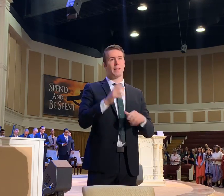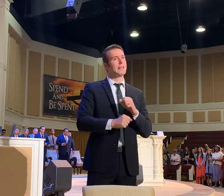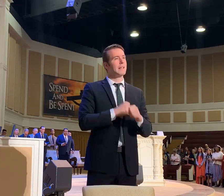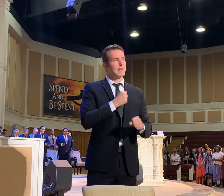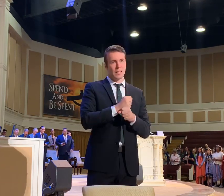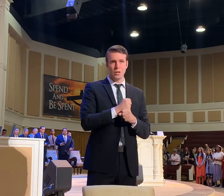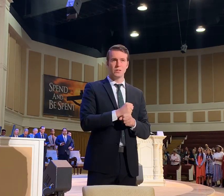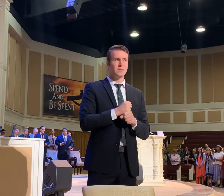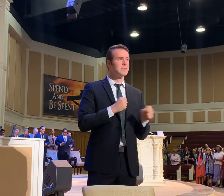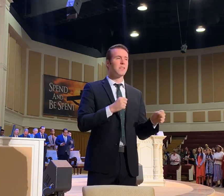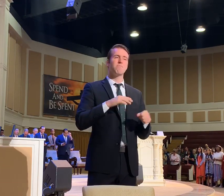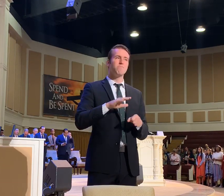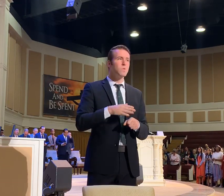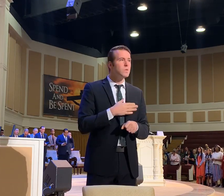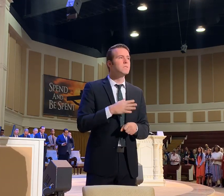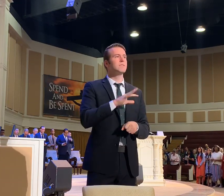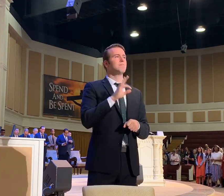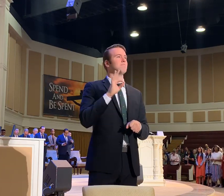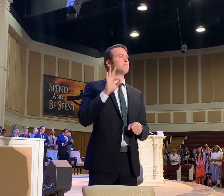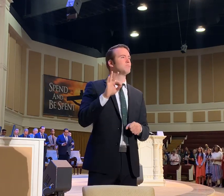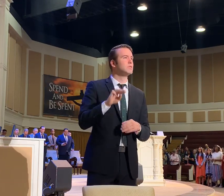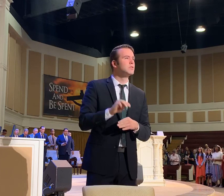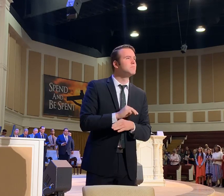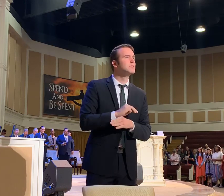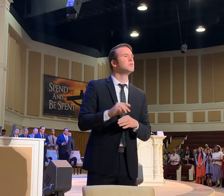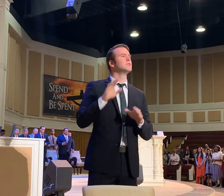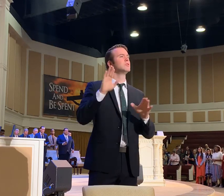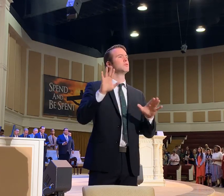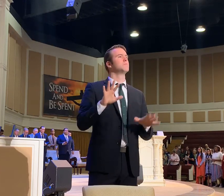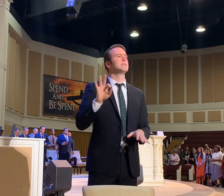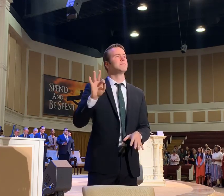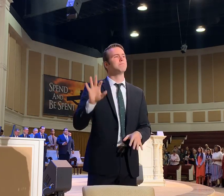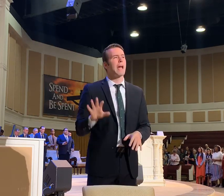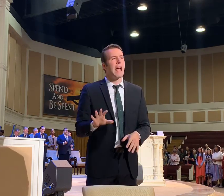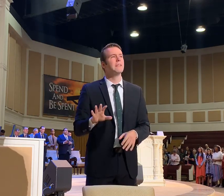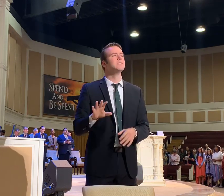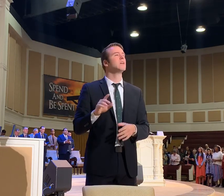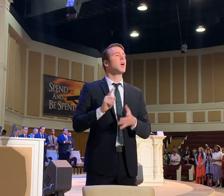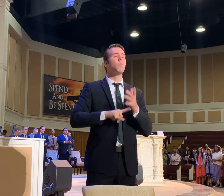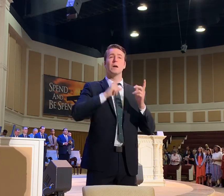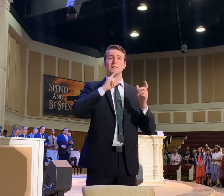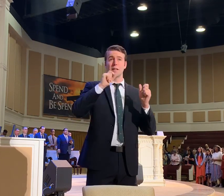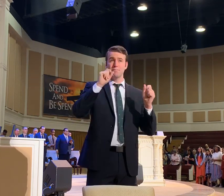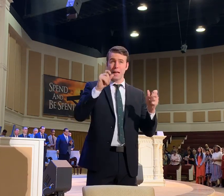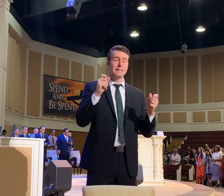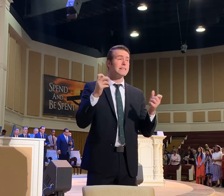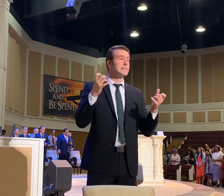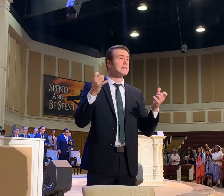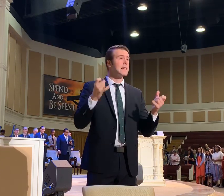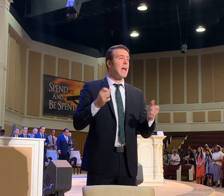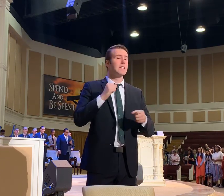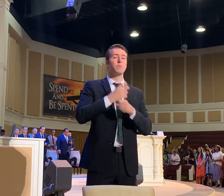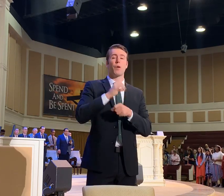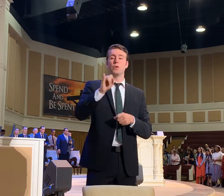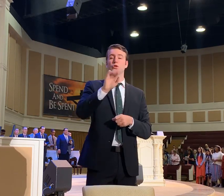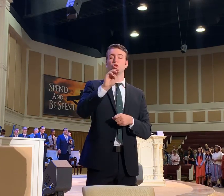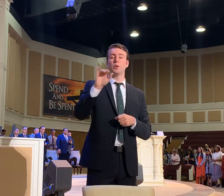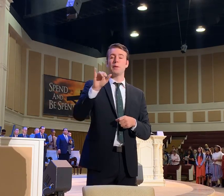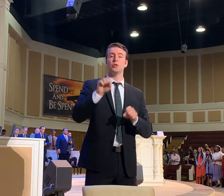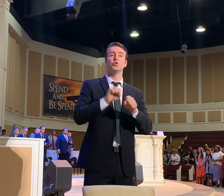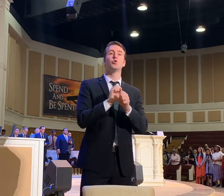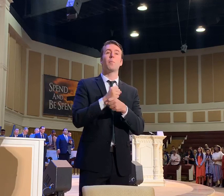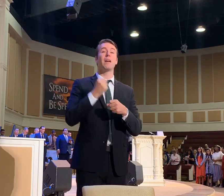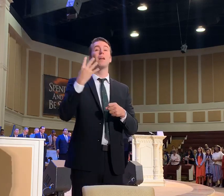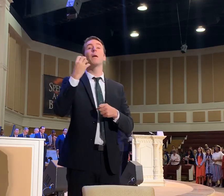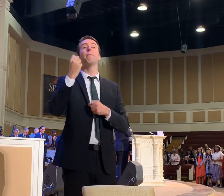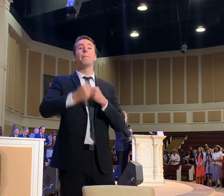their music, their preaching ministry, a tremendous pastor. And what's amazing is now, Brother Jimmy Schumann, many years